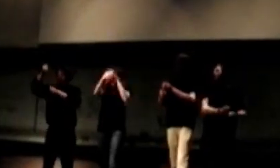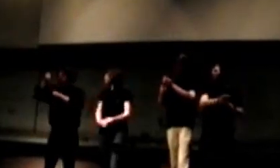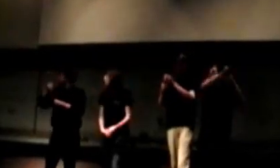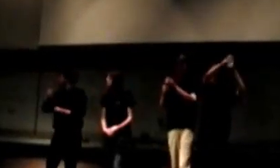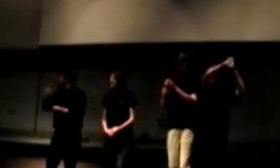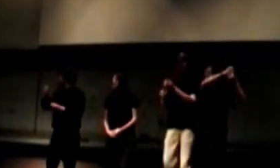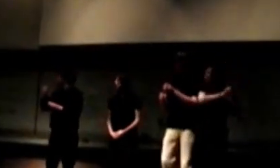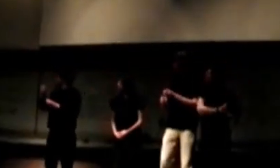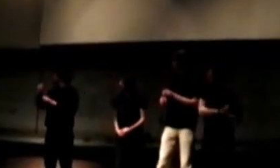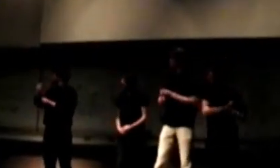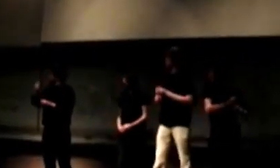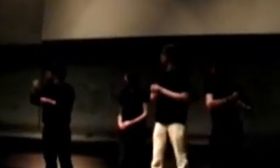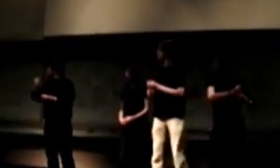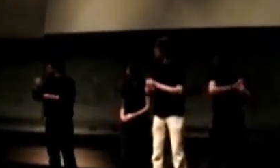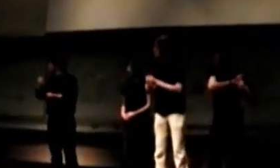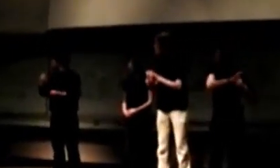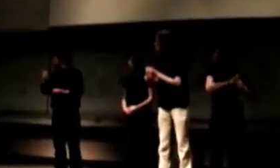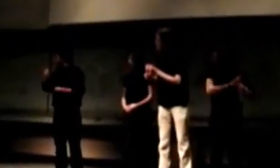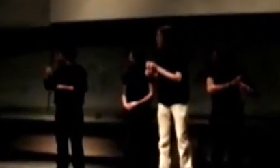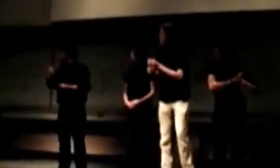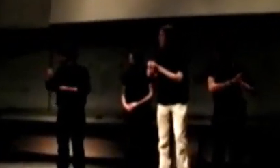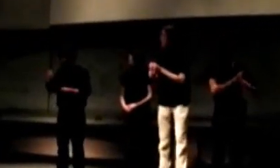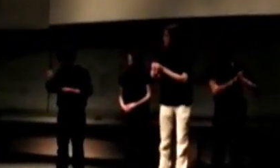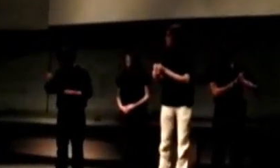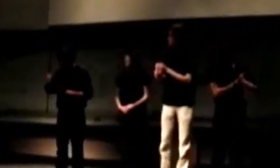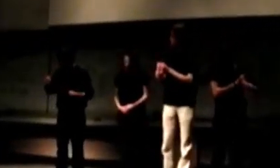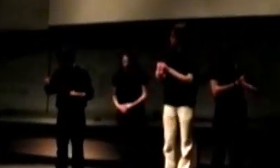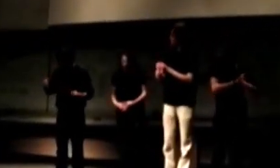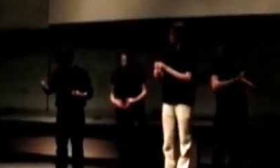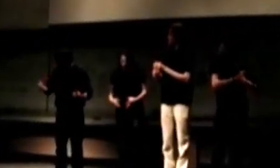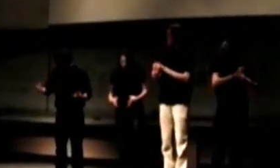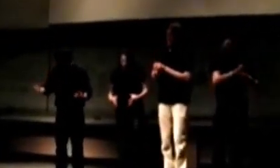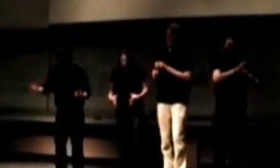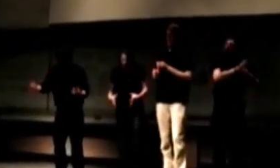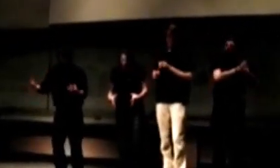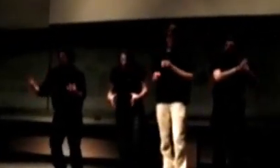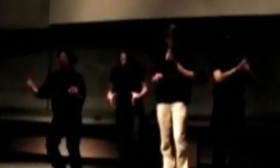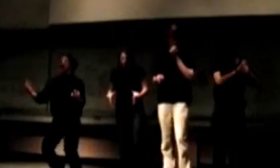Excuse me. You're standing on our daffodils. Oops!